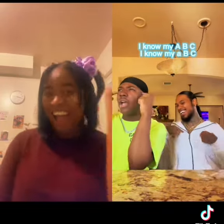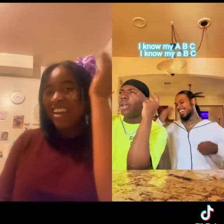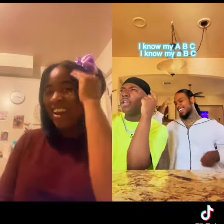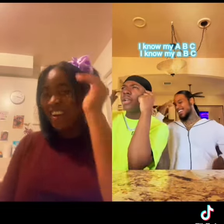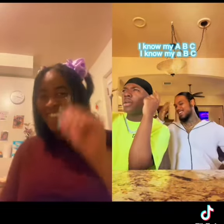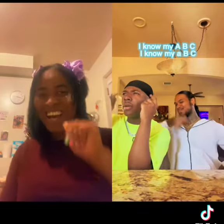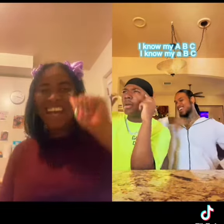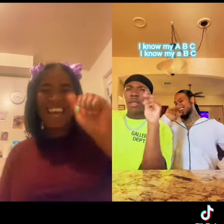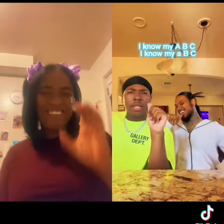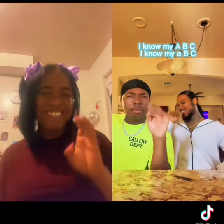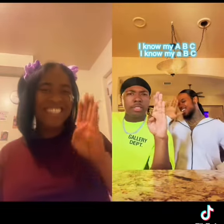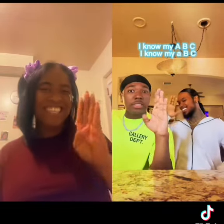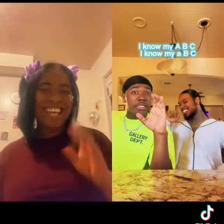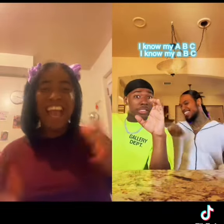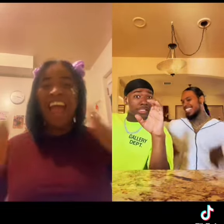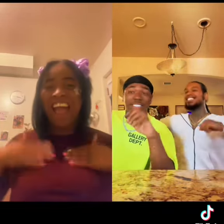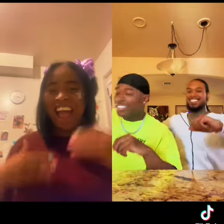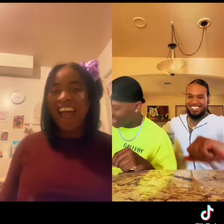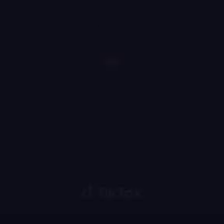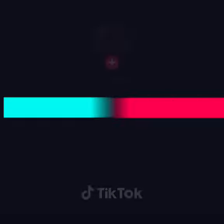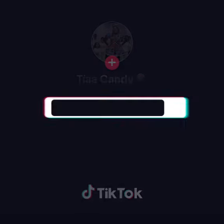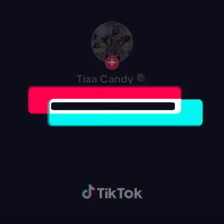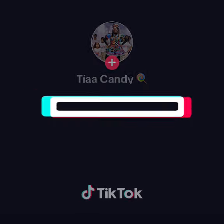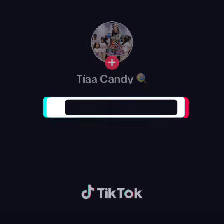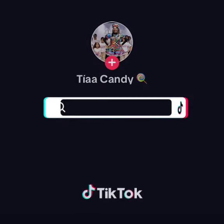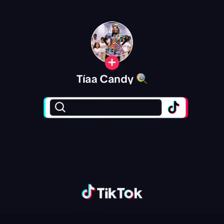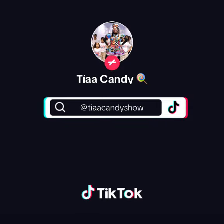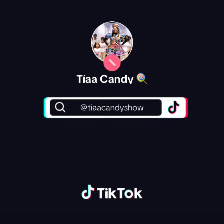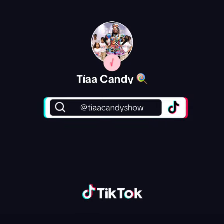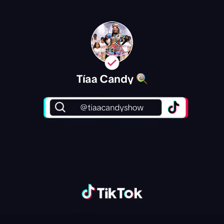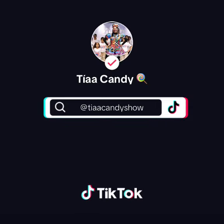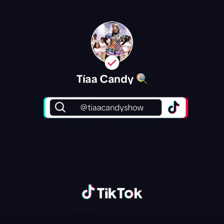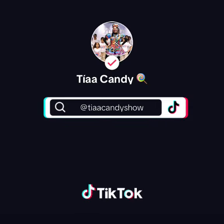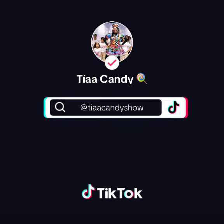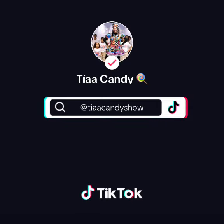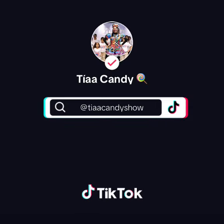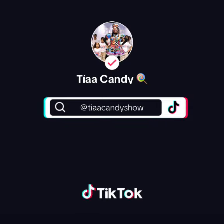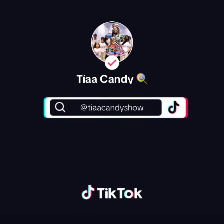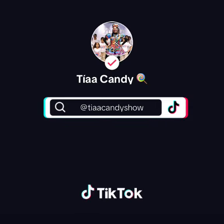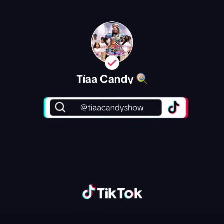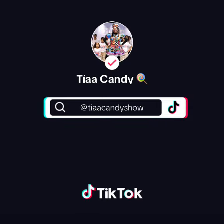know my ABC I Come on I know my ABC I my I I have B I know my curious I Subtitled I mean